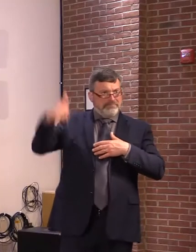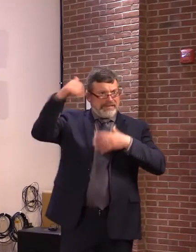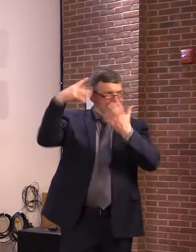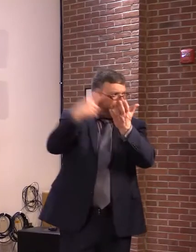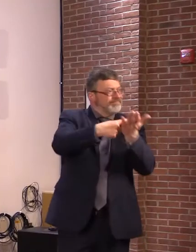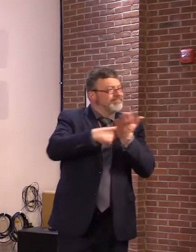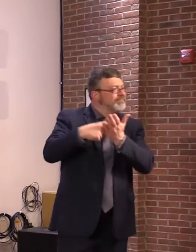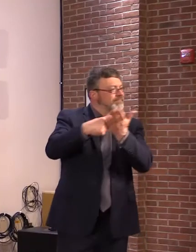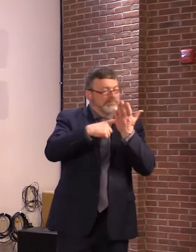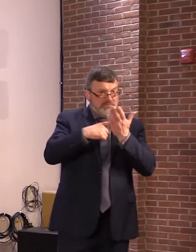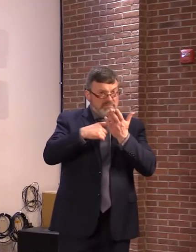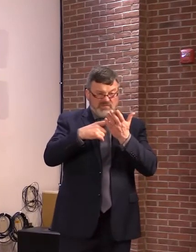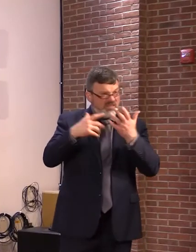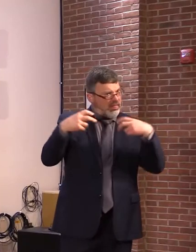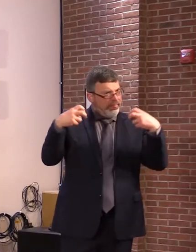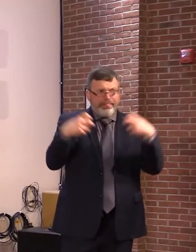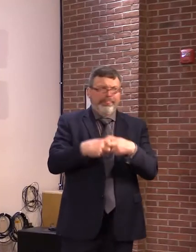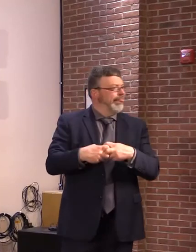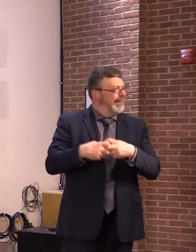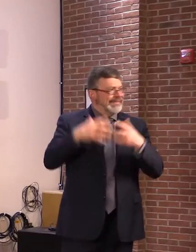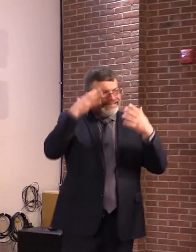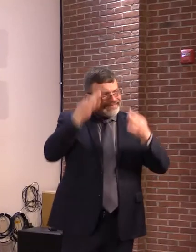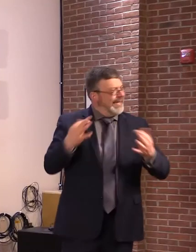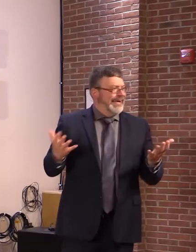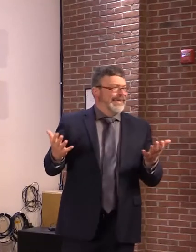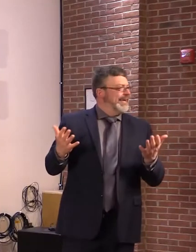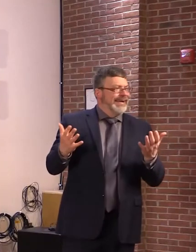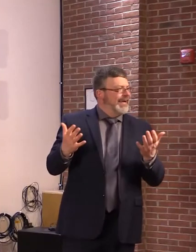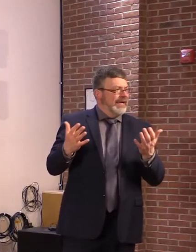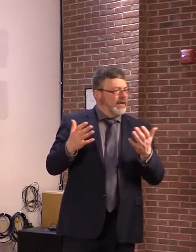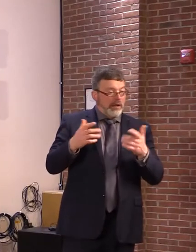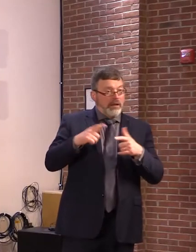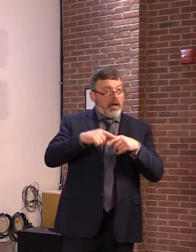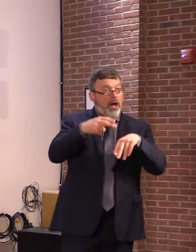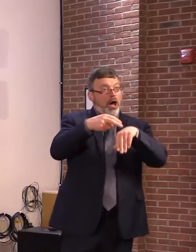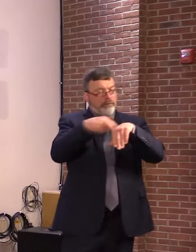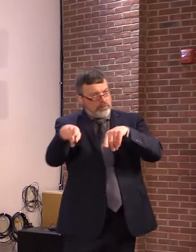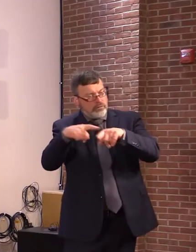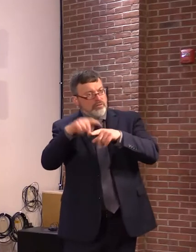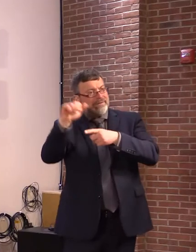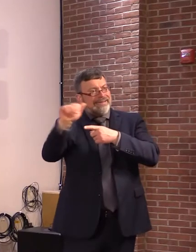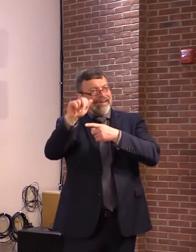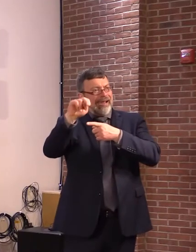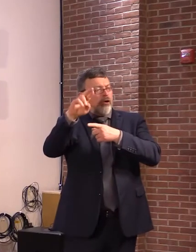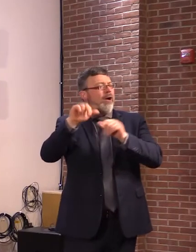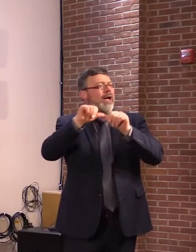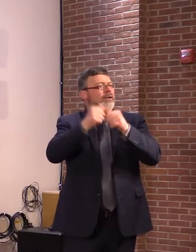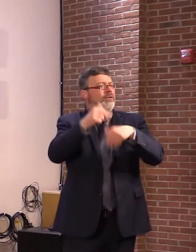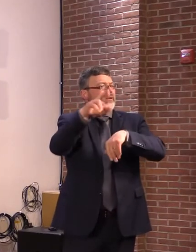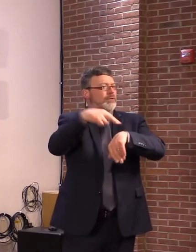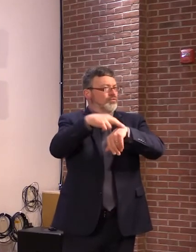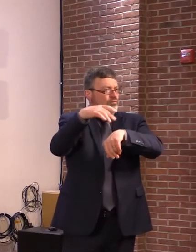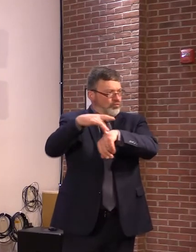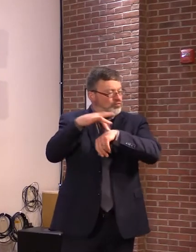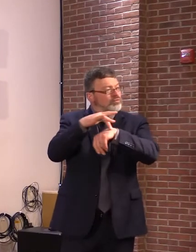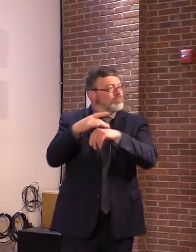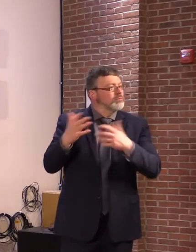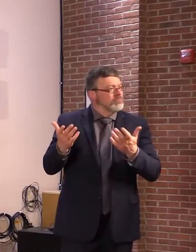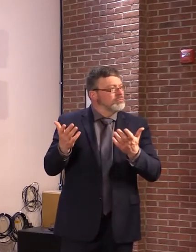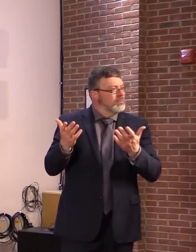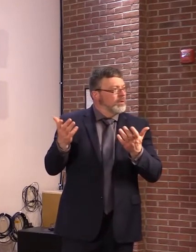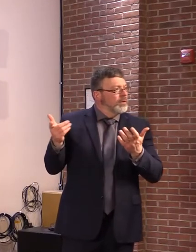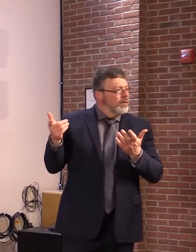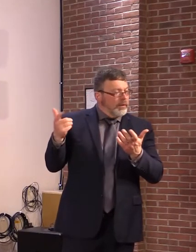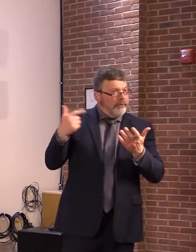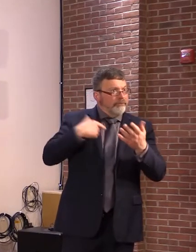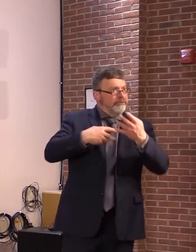it falls on the Agency of Natural Resources to come up with a plan to reduce emissions sufficient to meet the mandates that are in the Global Warming Solutions